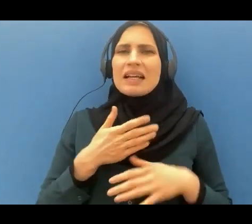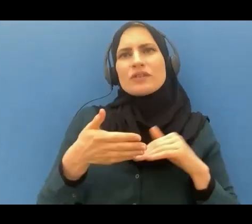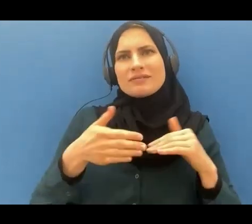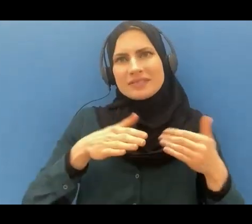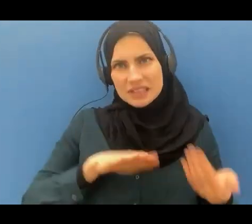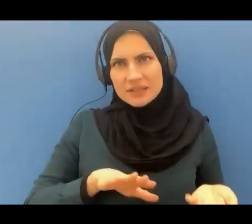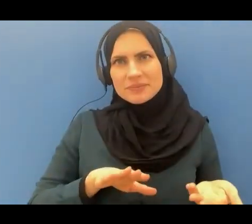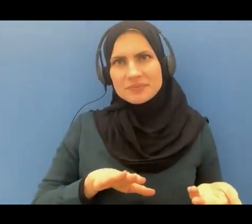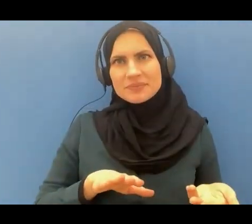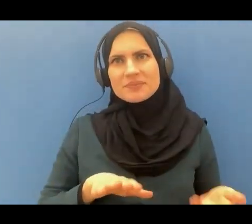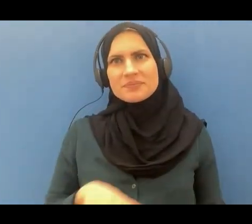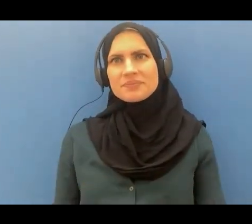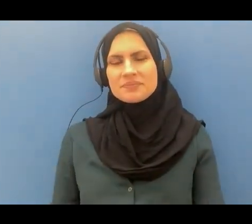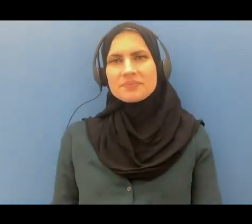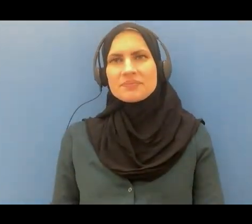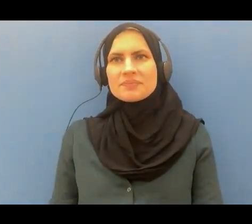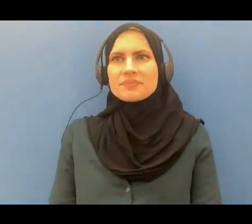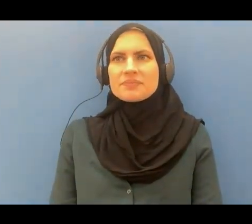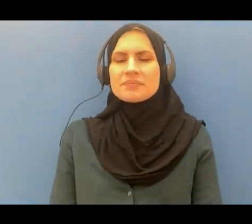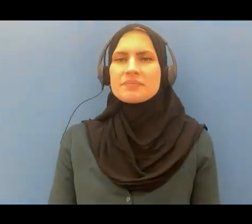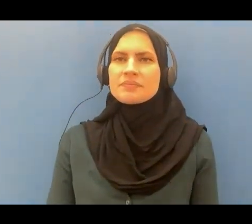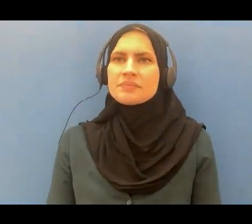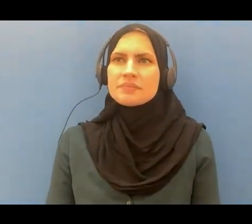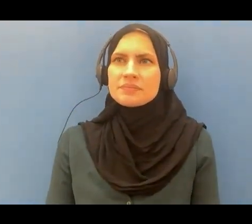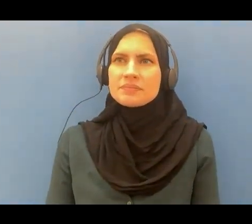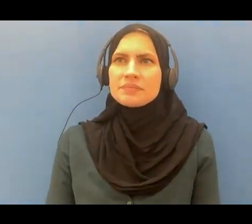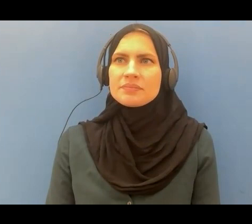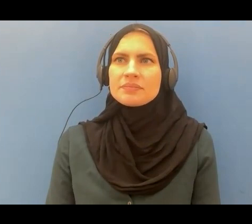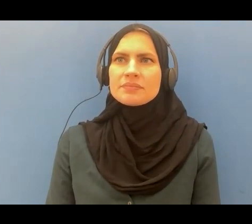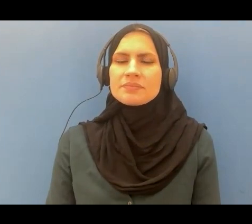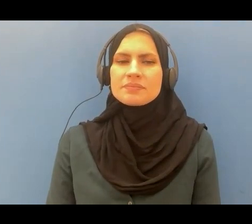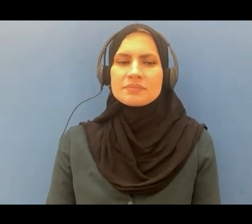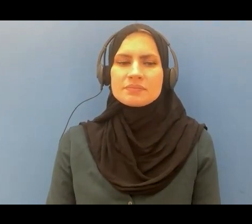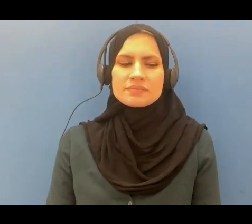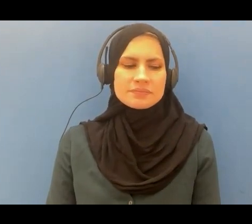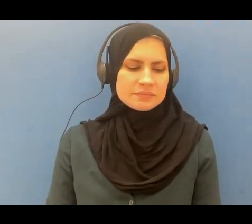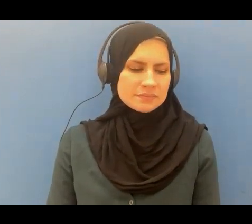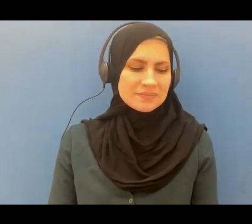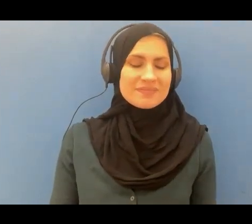to the next one. So he would regret having been